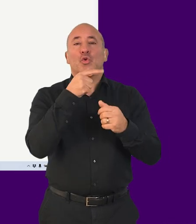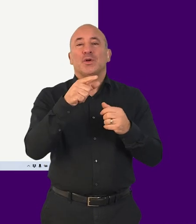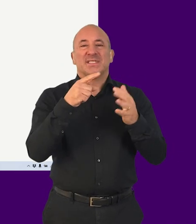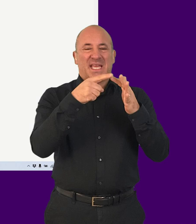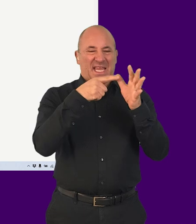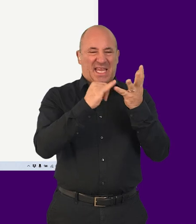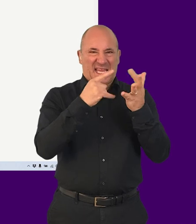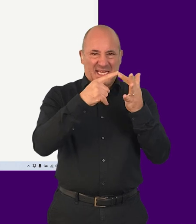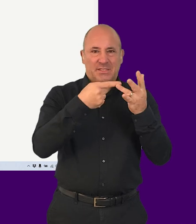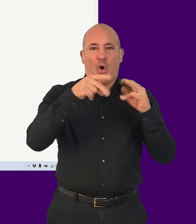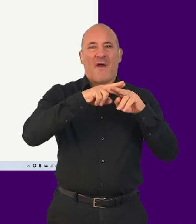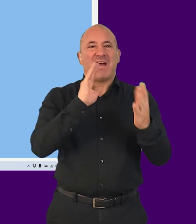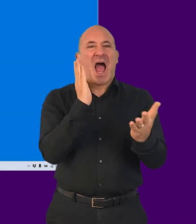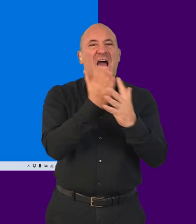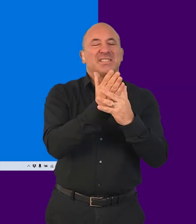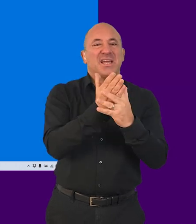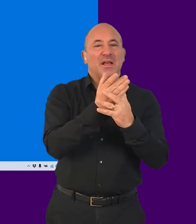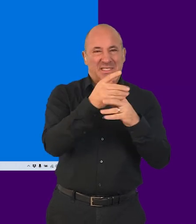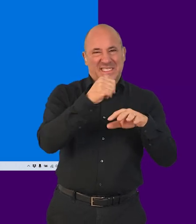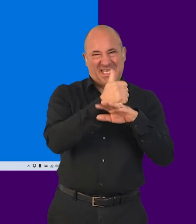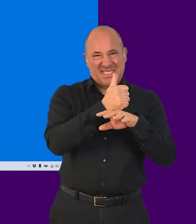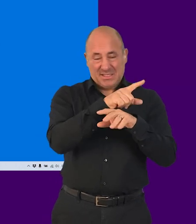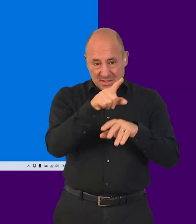Ease of Access in Settings and turn it on.